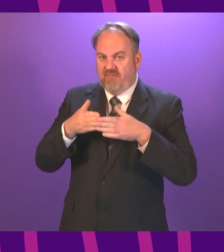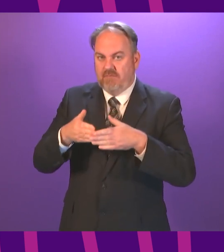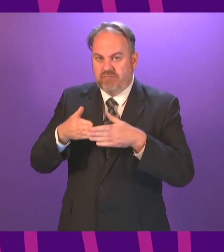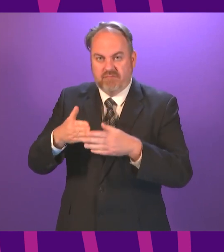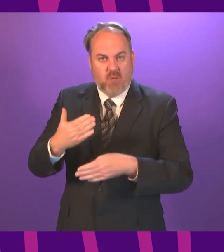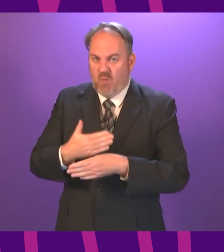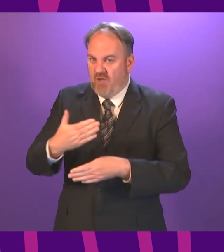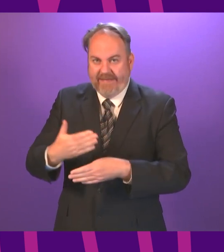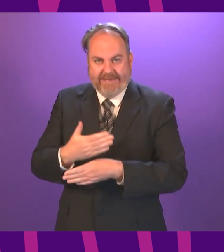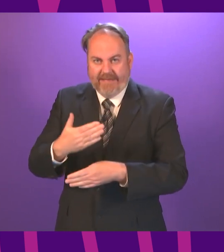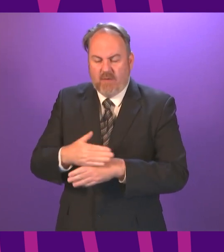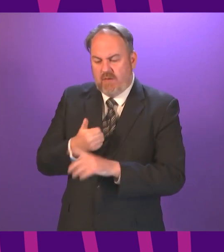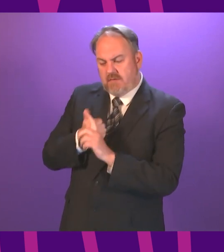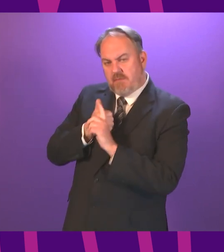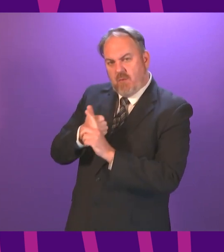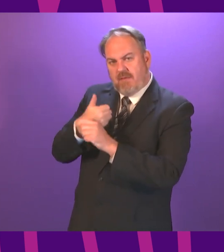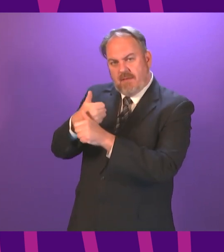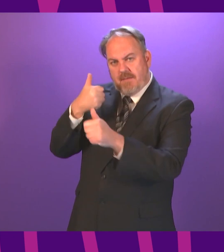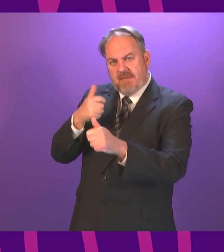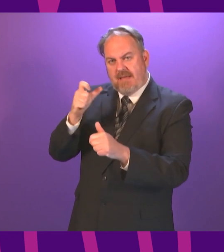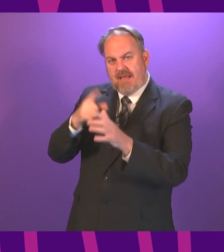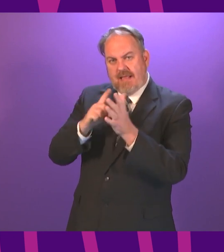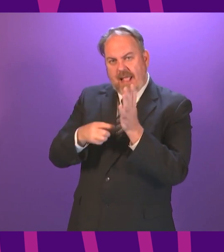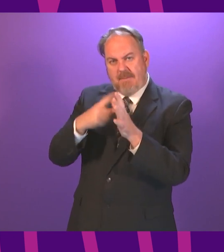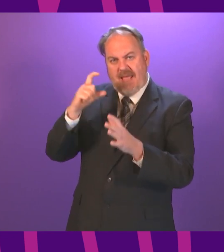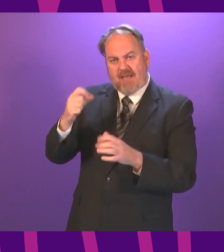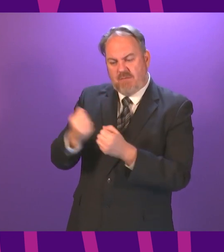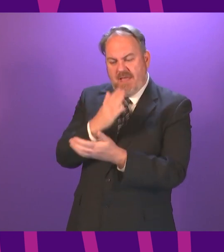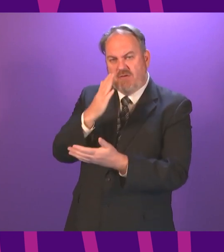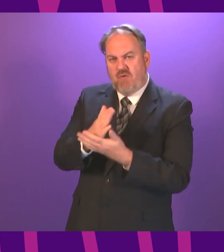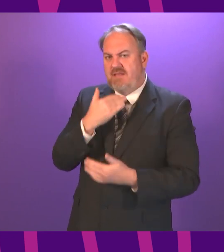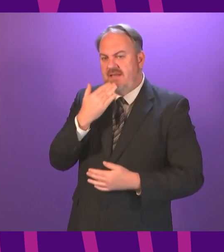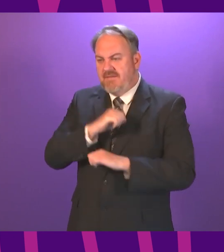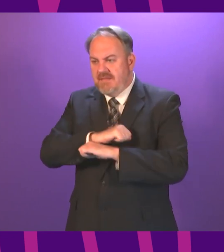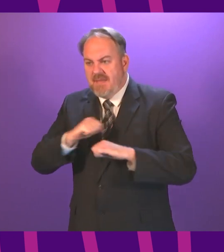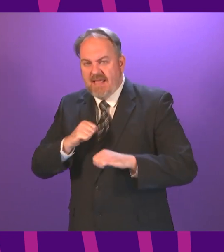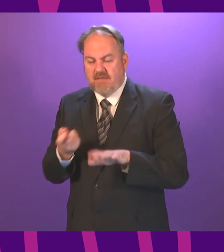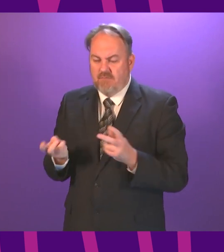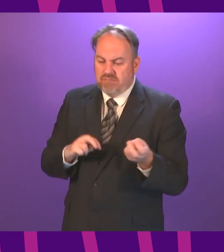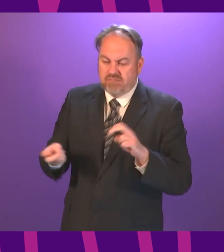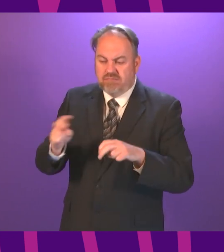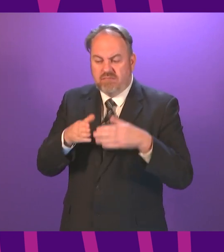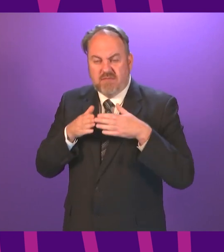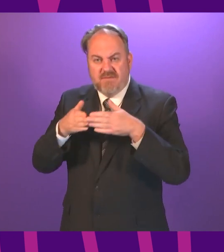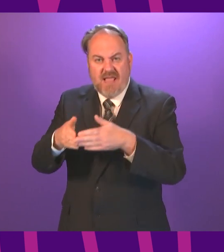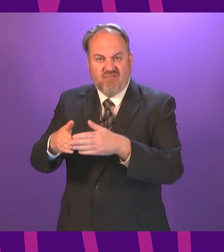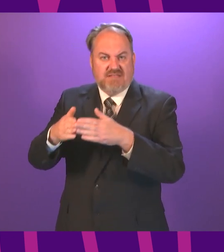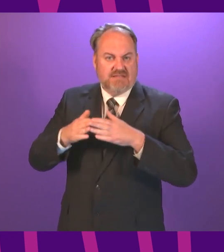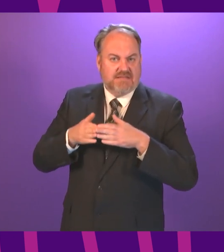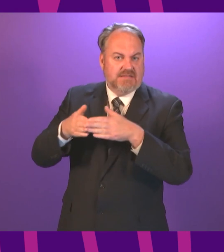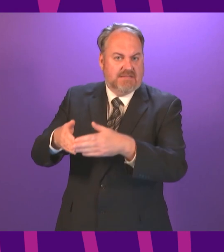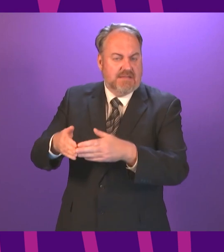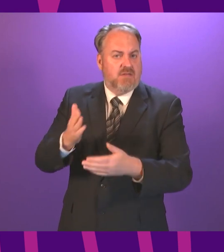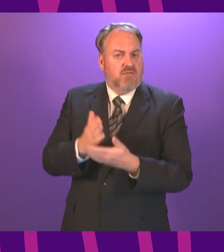everything that we can supporting CALMAC to maximise available capacity across the network and to ensure the timely resolution of these issues. Since becoming